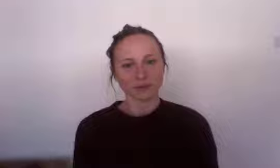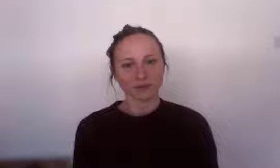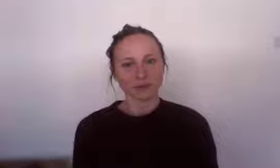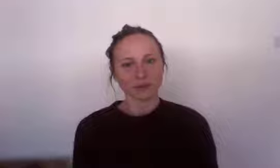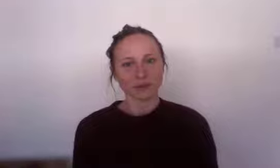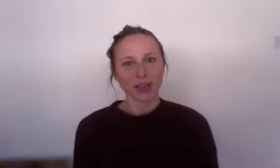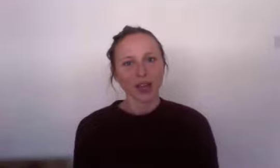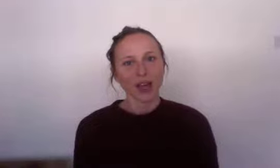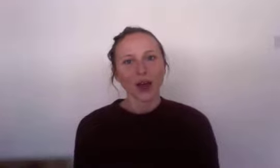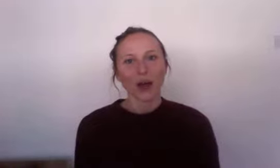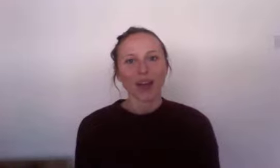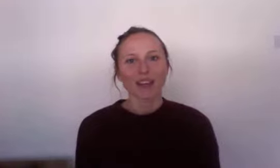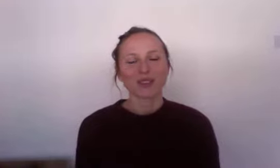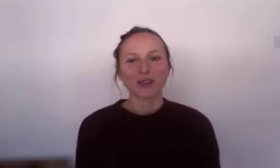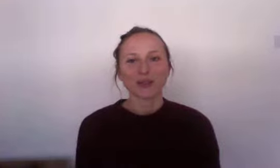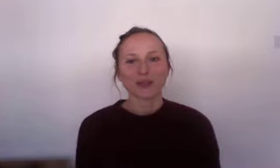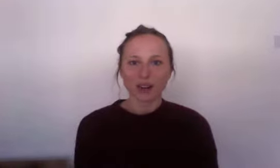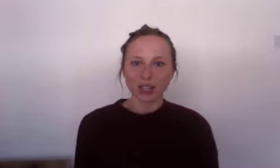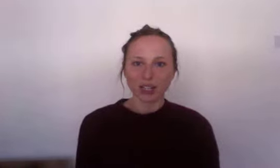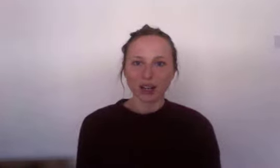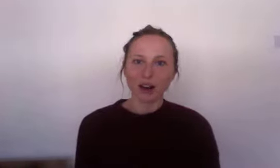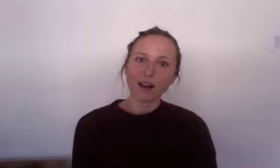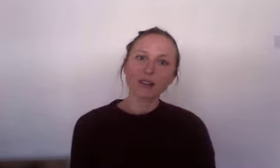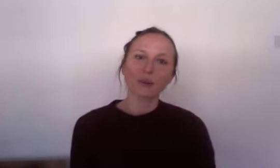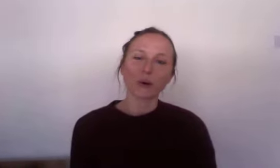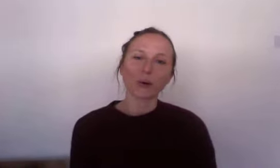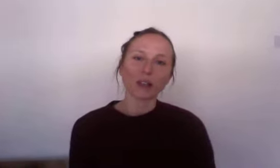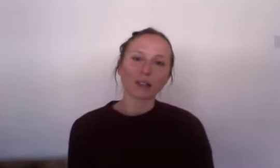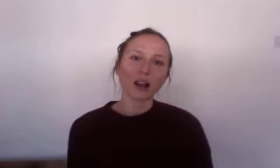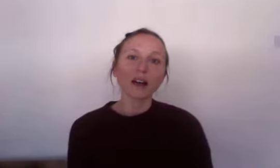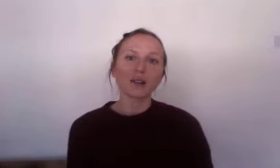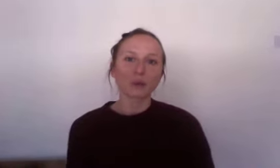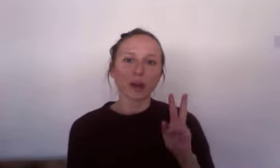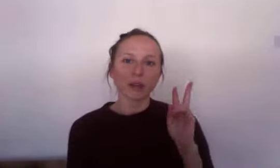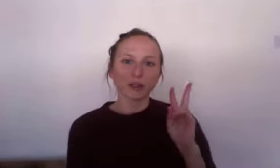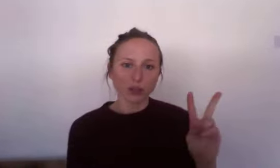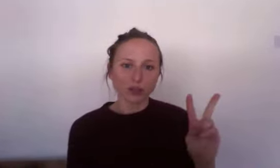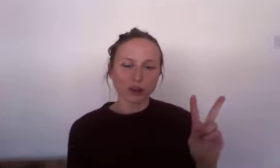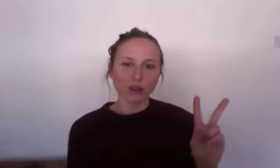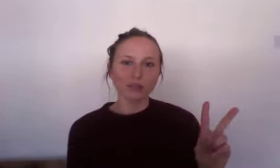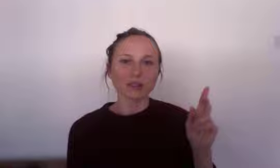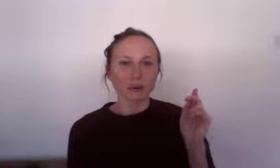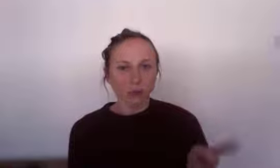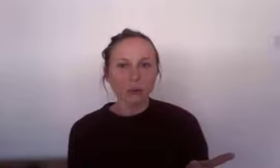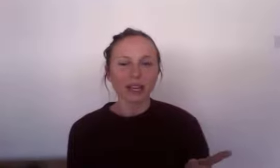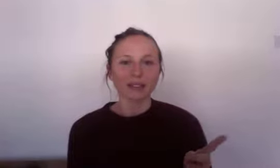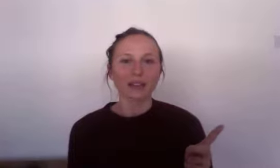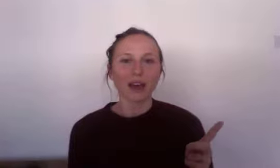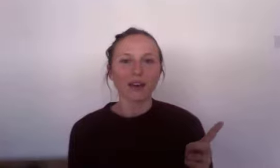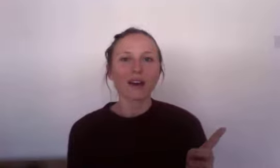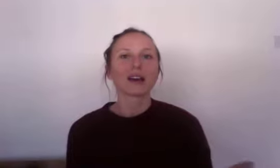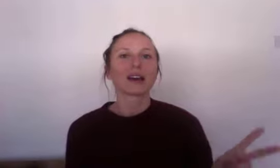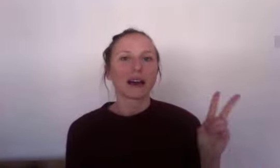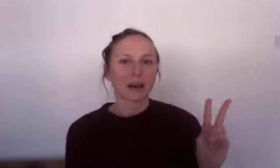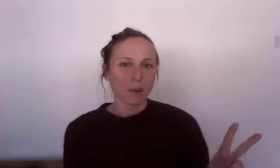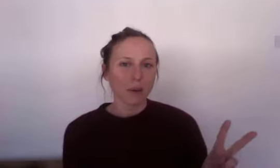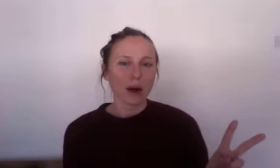okay so to finish the class we always close with two songs the more we get together and bye-bye